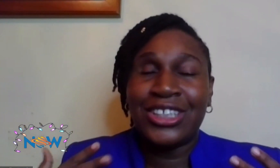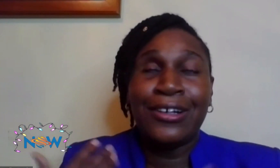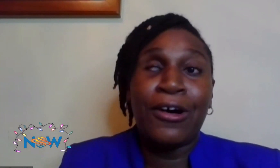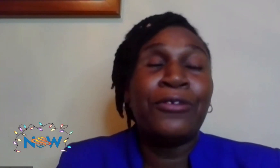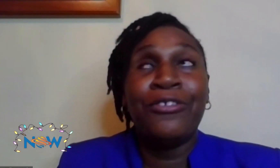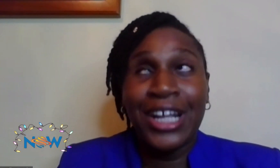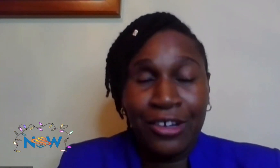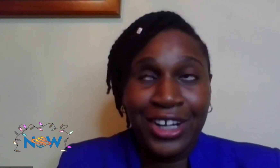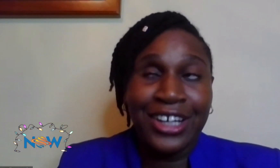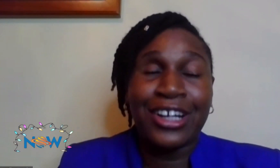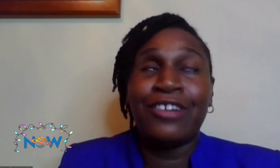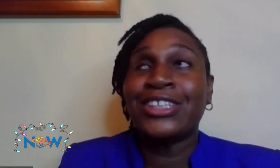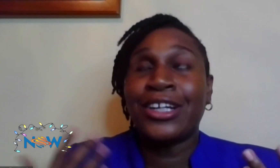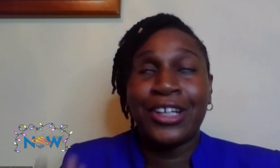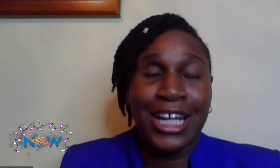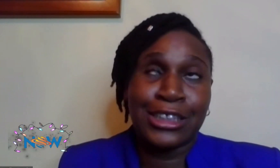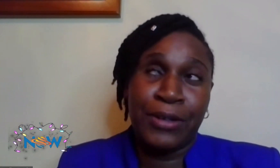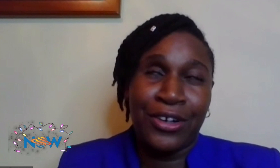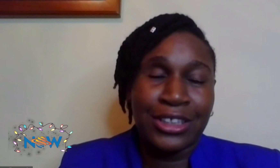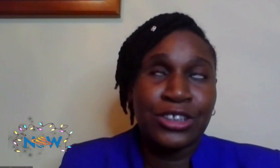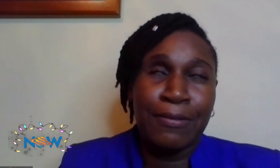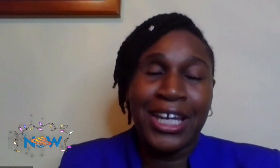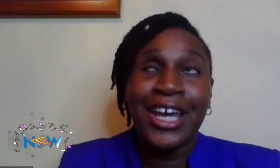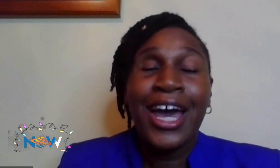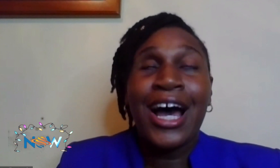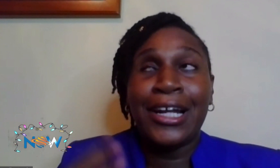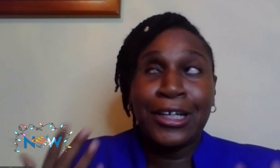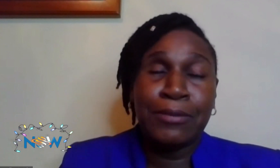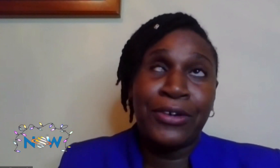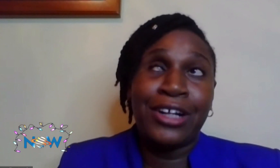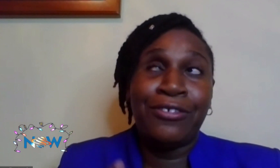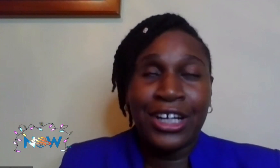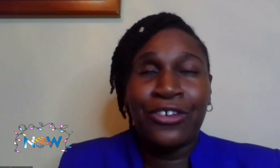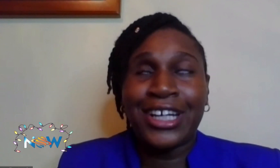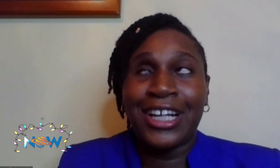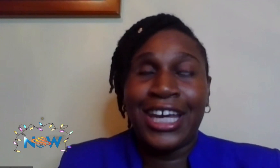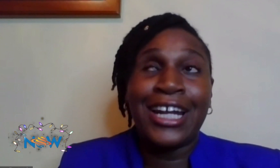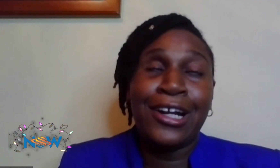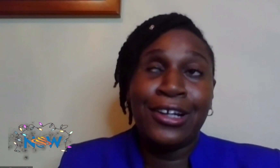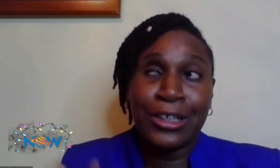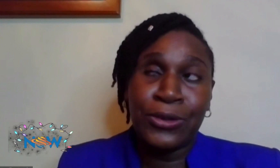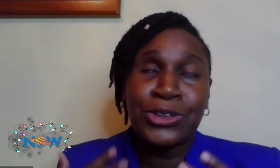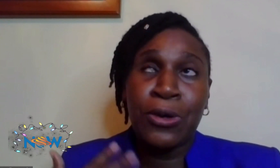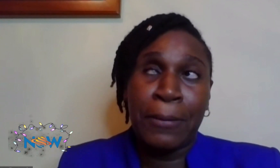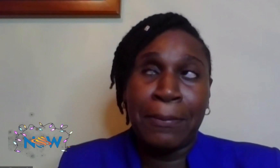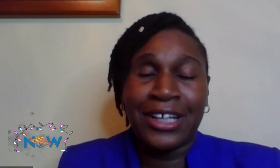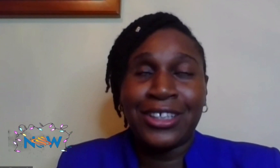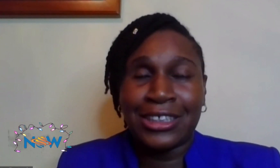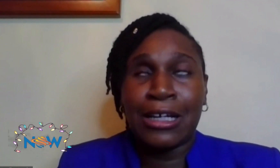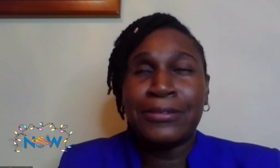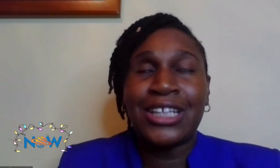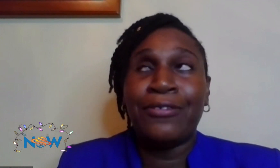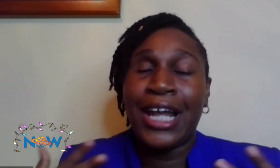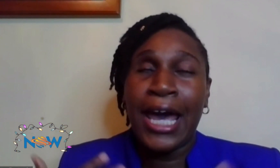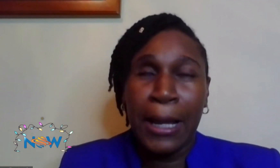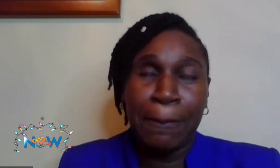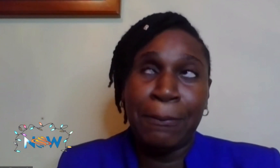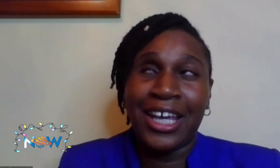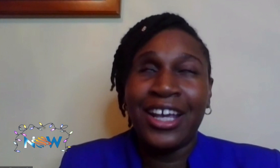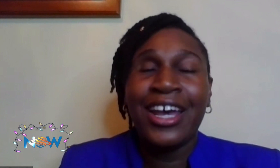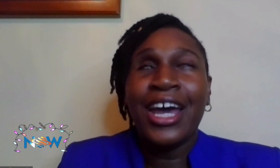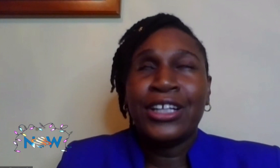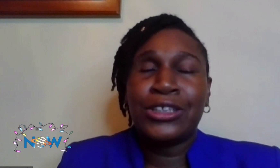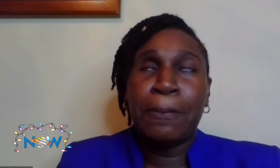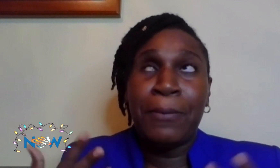it turned out really, really good. It was a good experience for me. I learned braille really quickly. And I learned those coping mechanisms that will